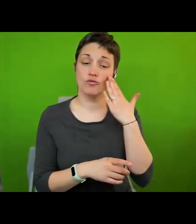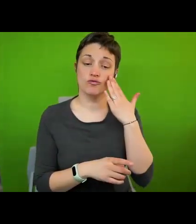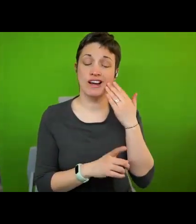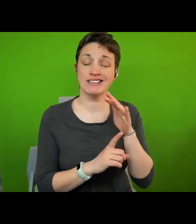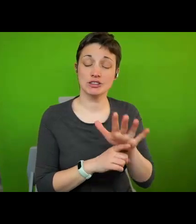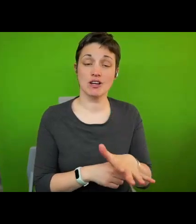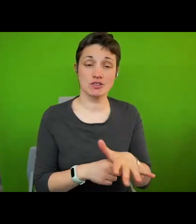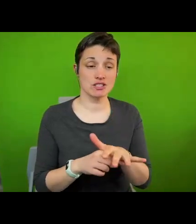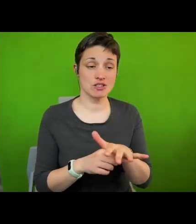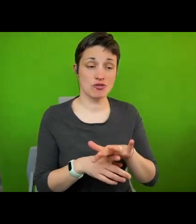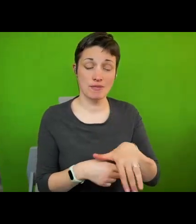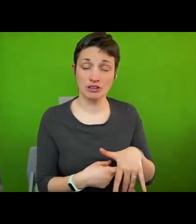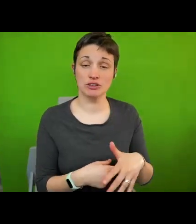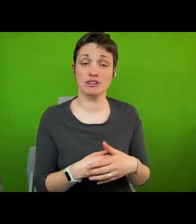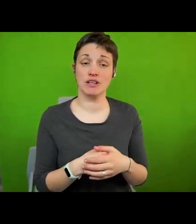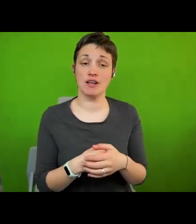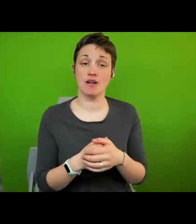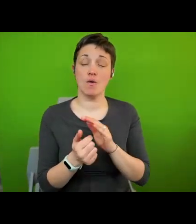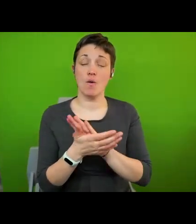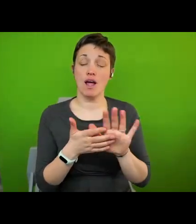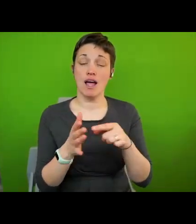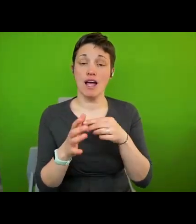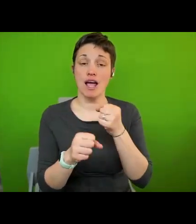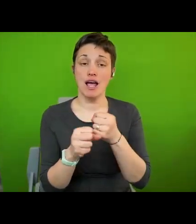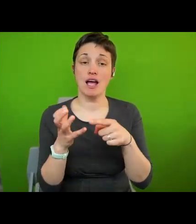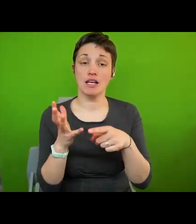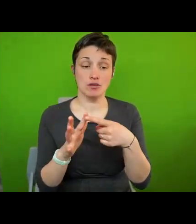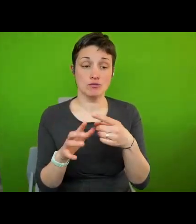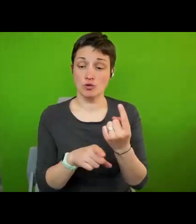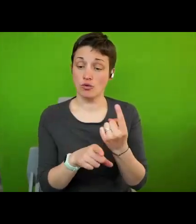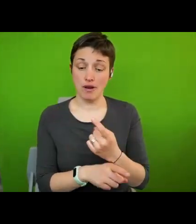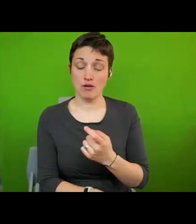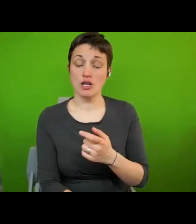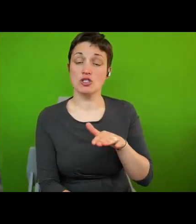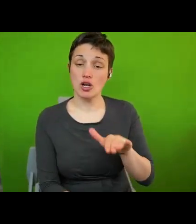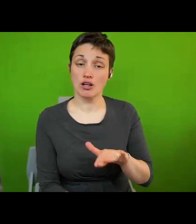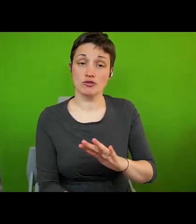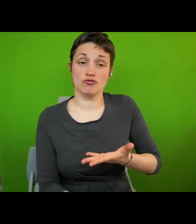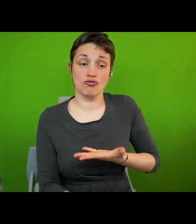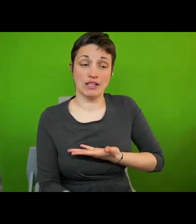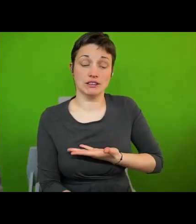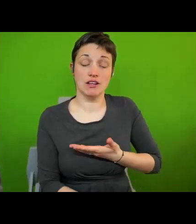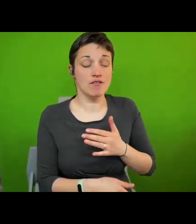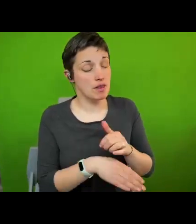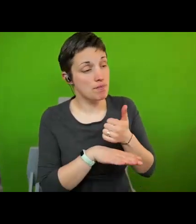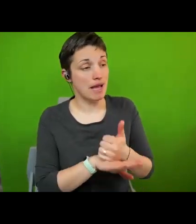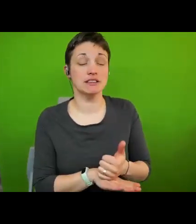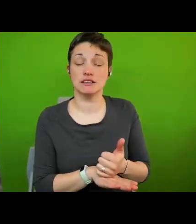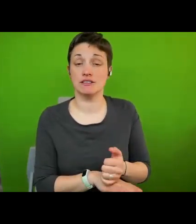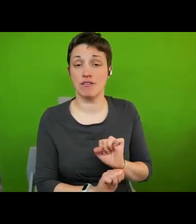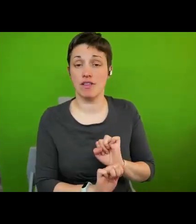the city of the hague introduced the child rights convention as basis for its youth policy the city of middleburg